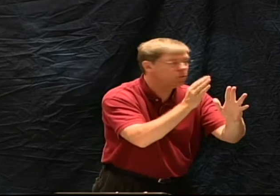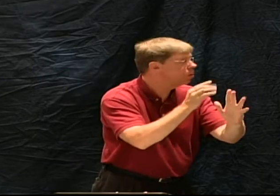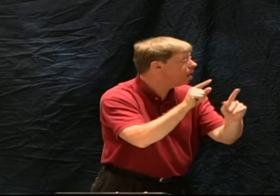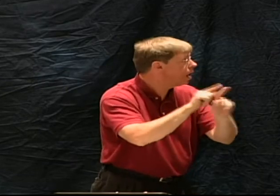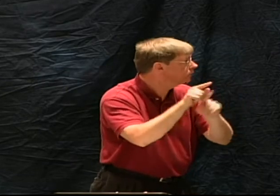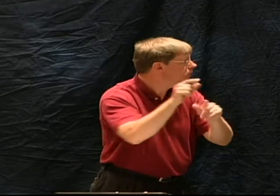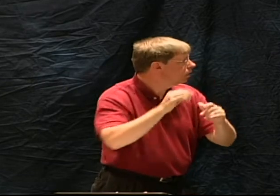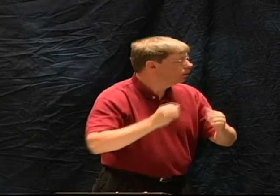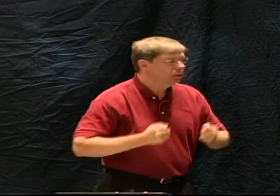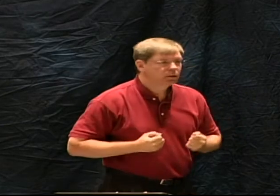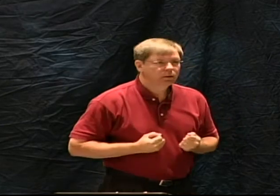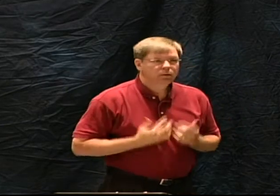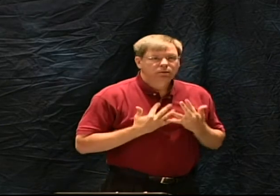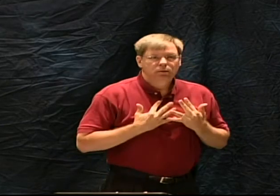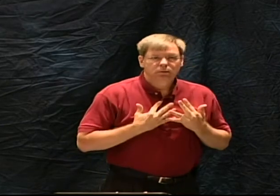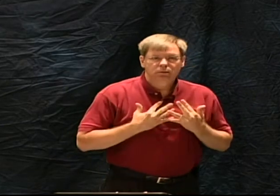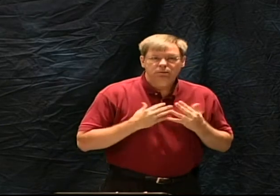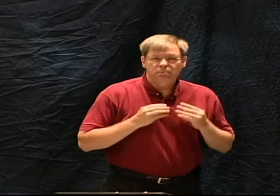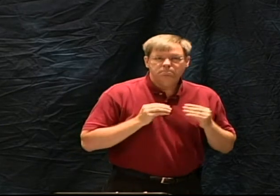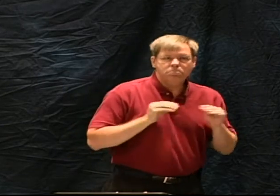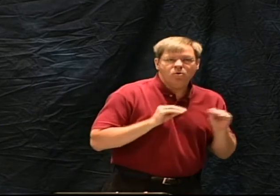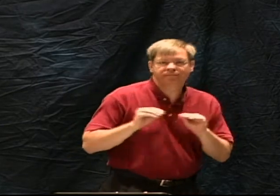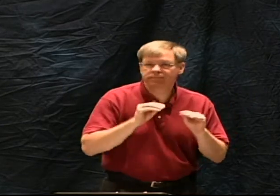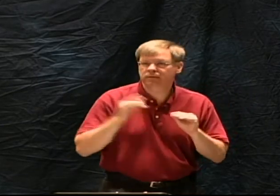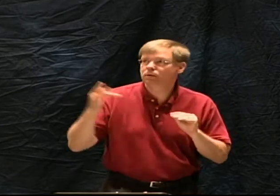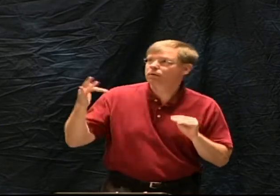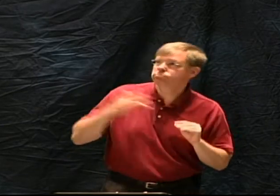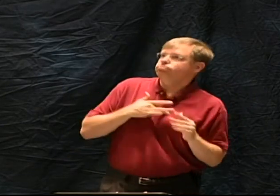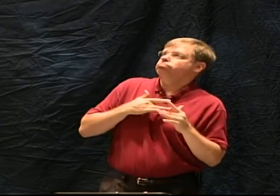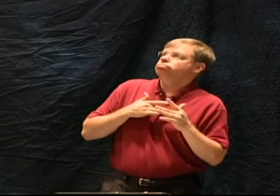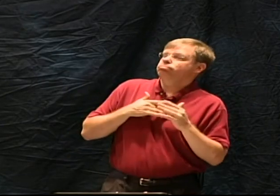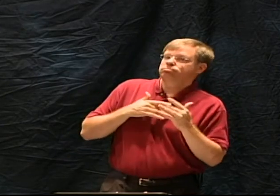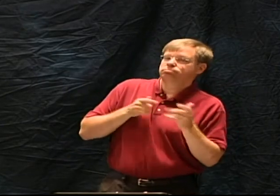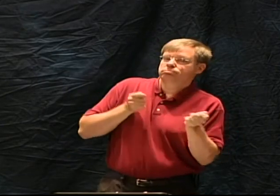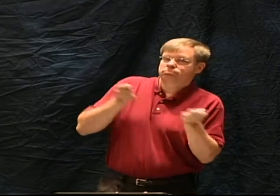spoke as they were moved by the holy spirit